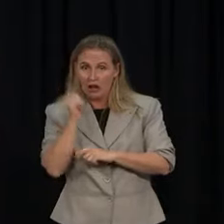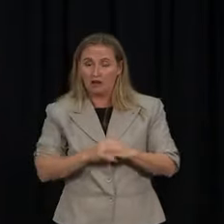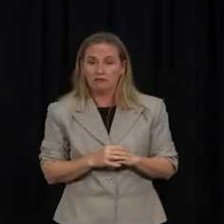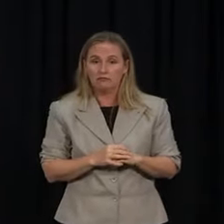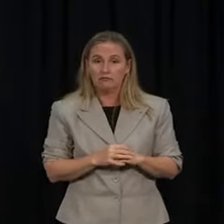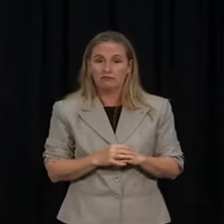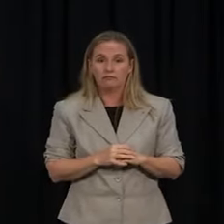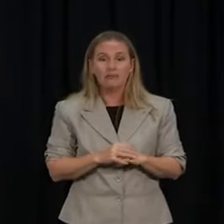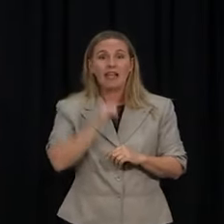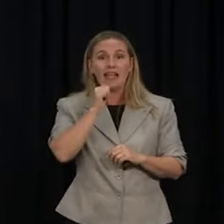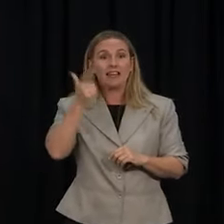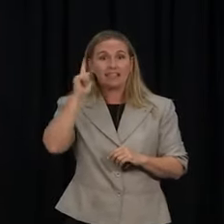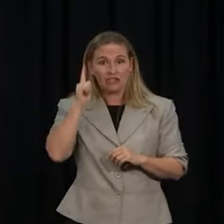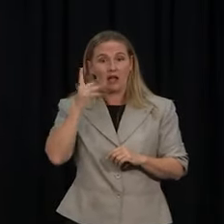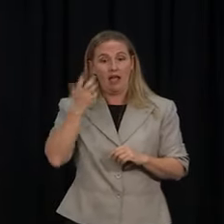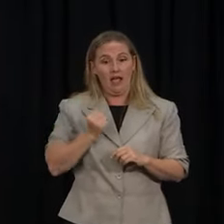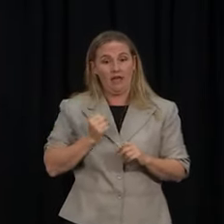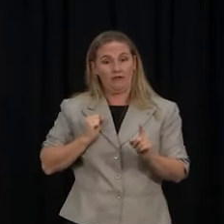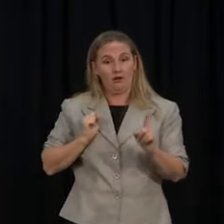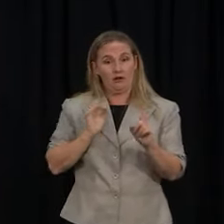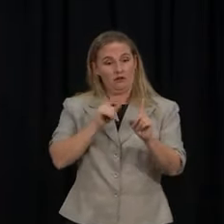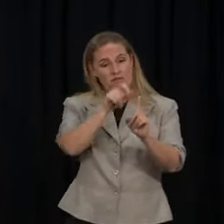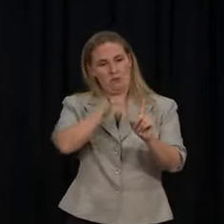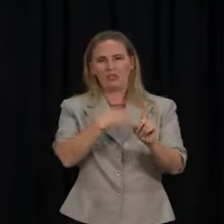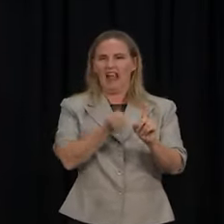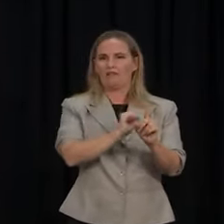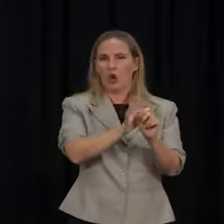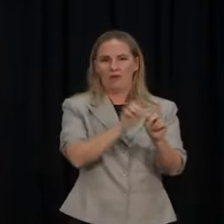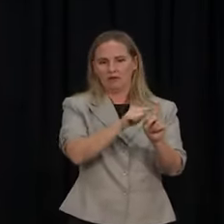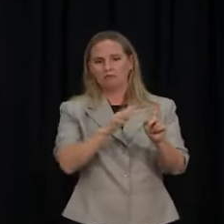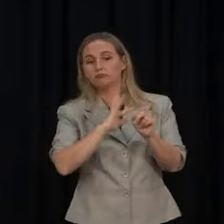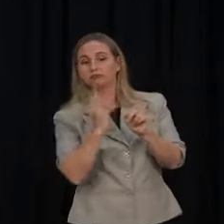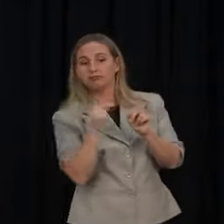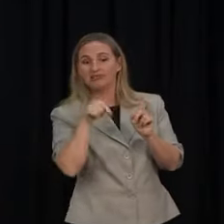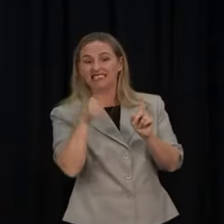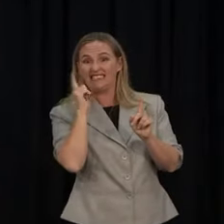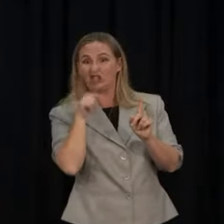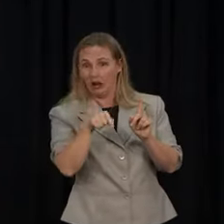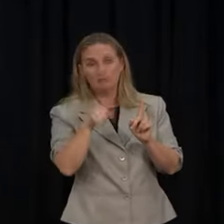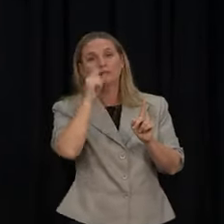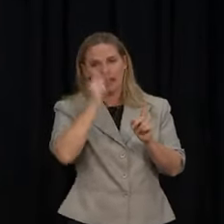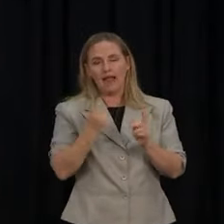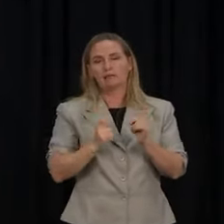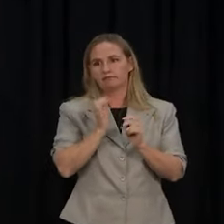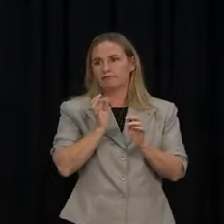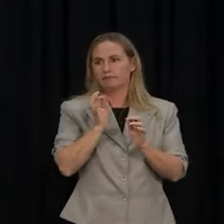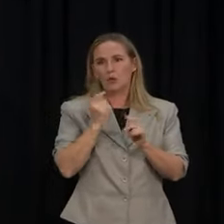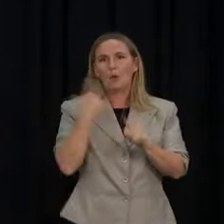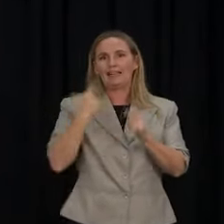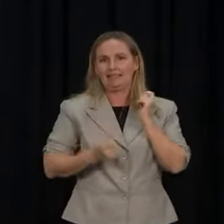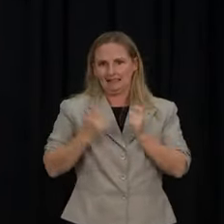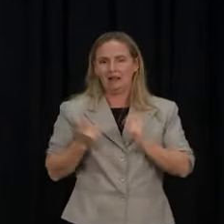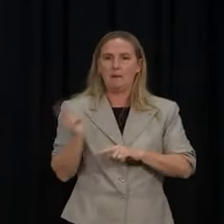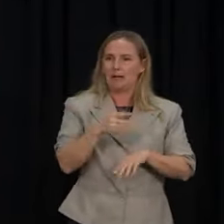even if they are a close contact. The Northern DHB is so short on hospital